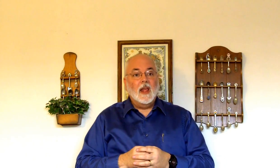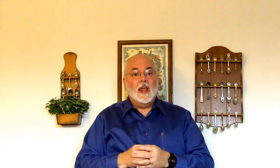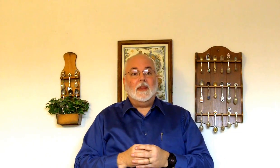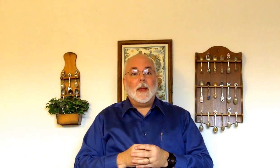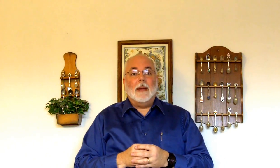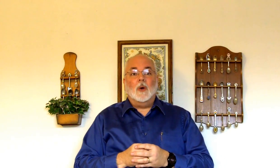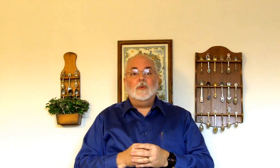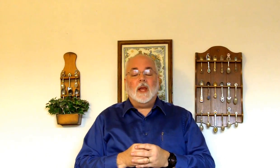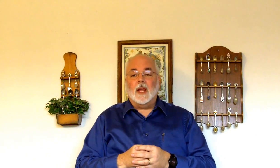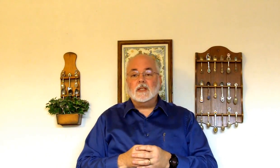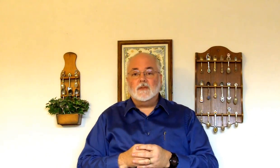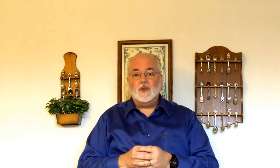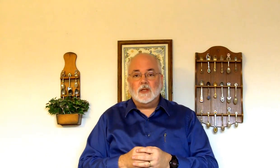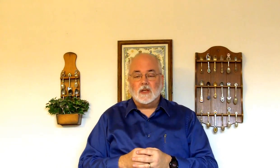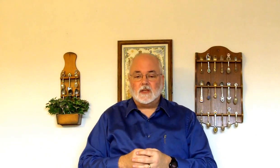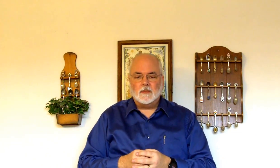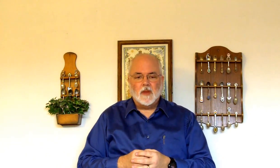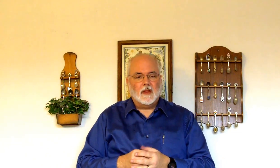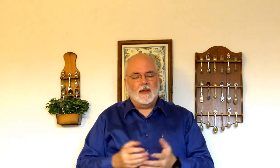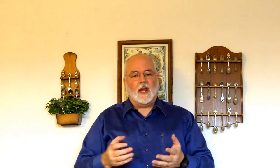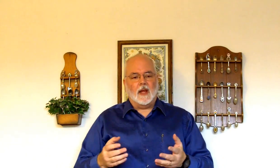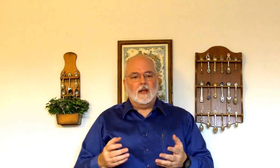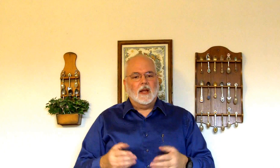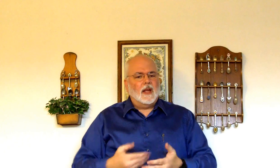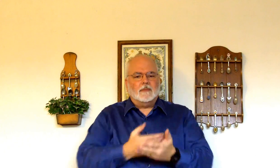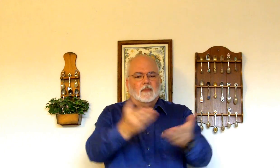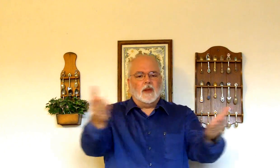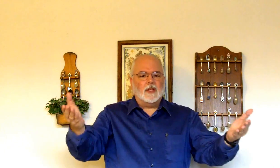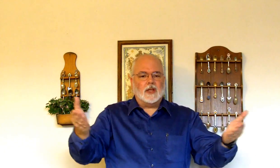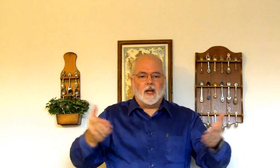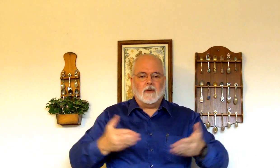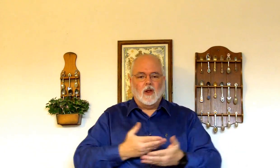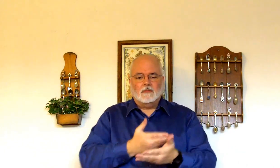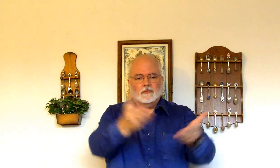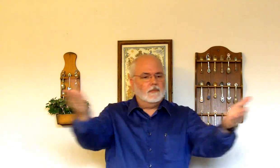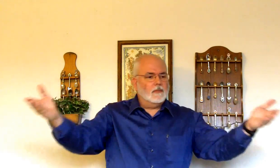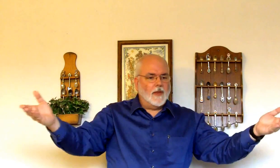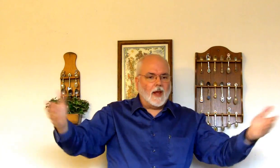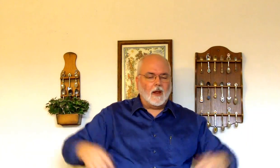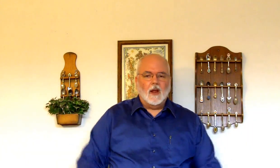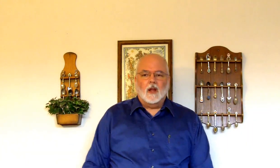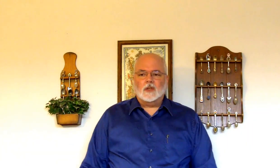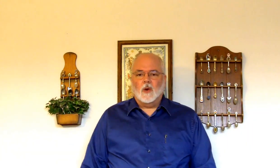They bound the hands of Jesus. They. It's just kind of they. So,